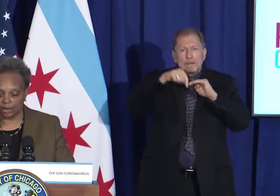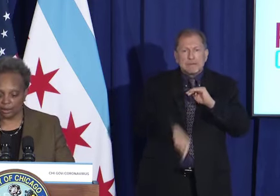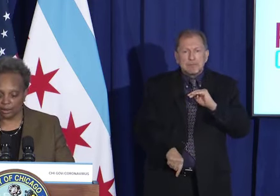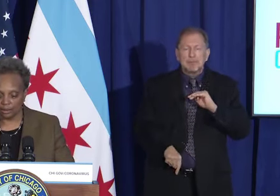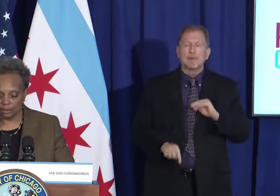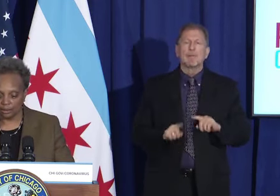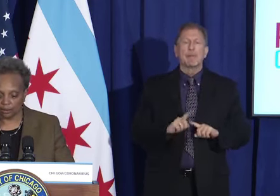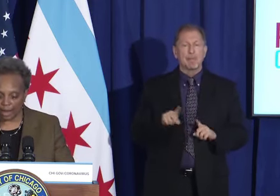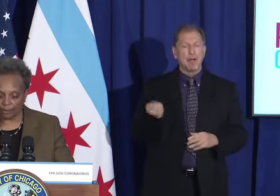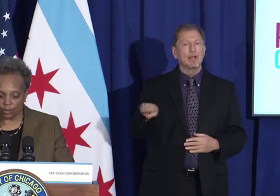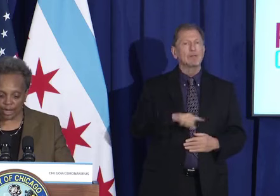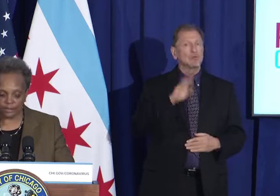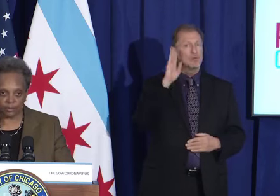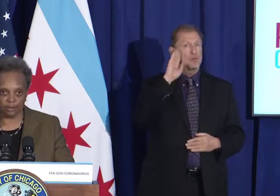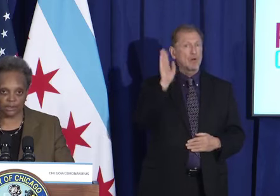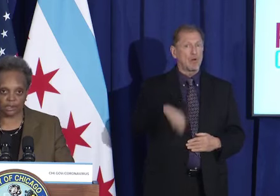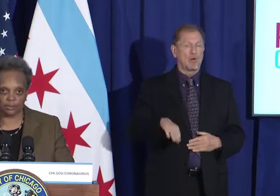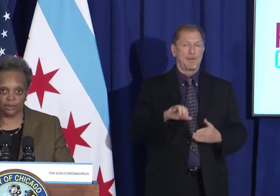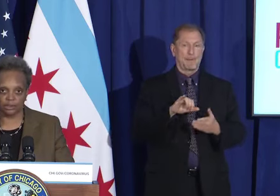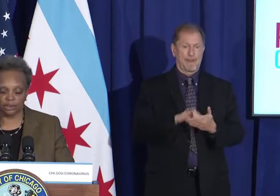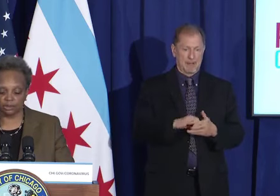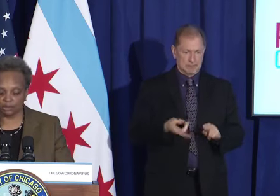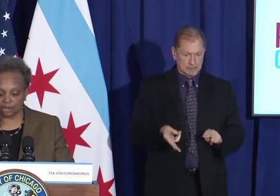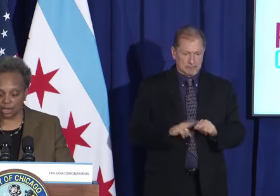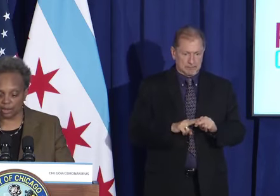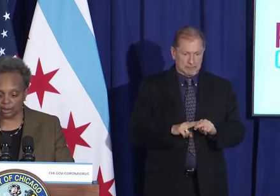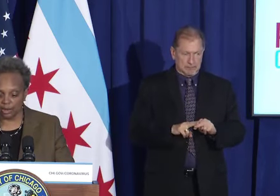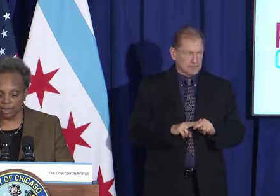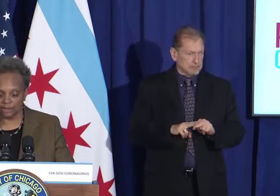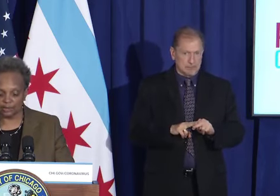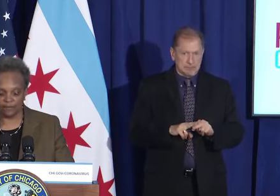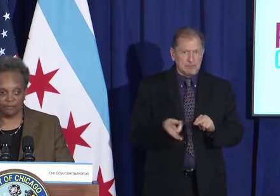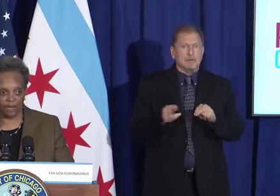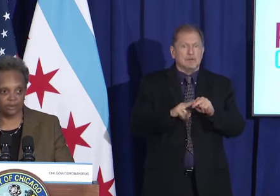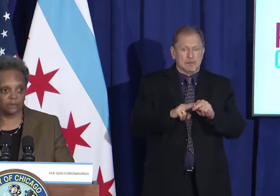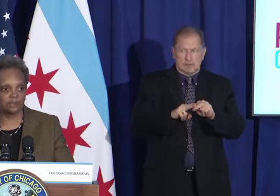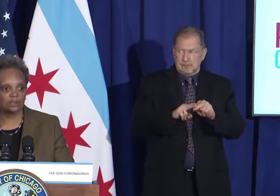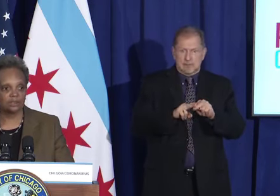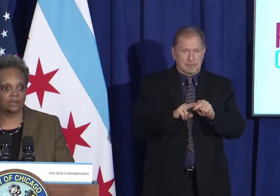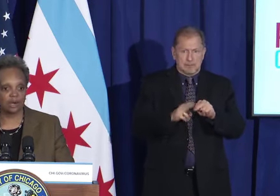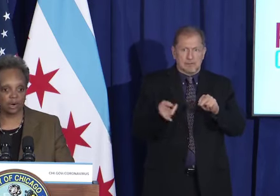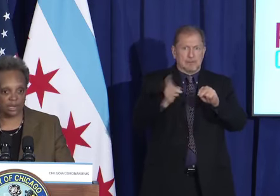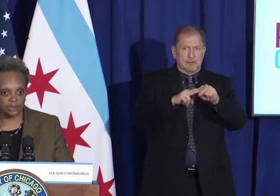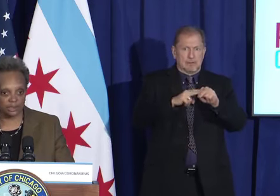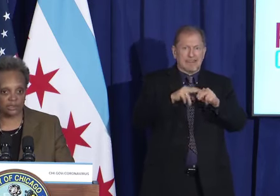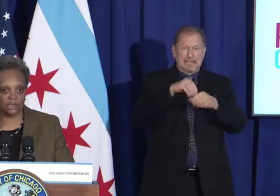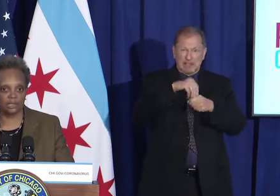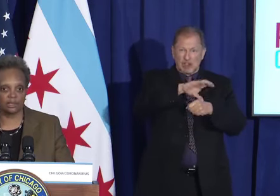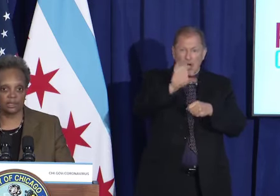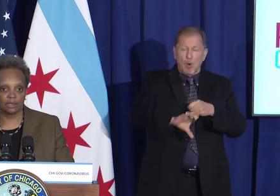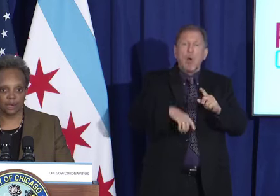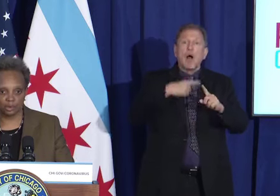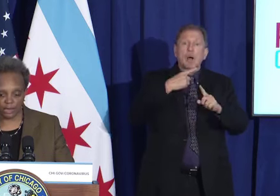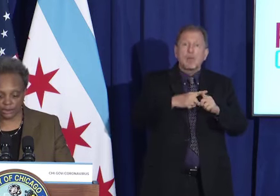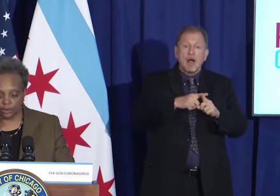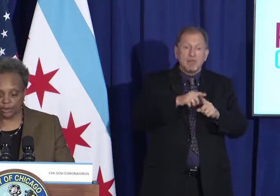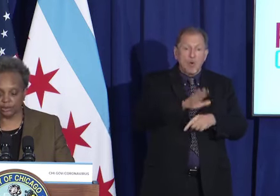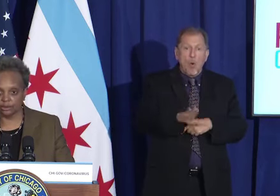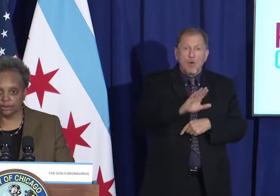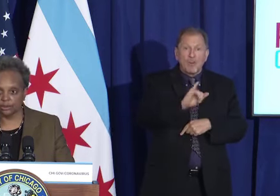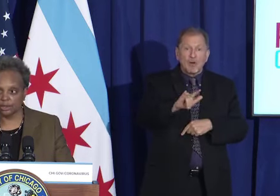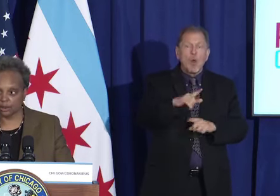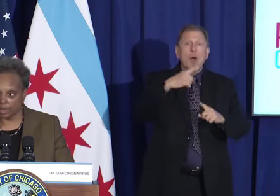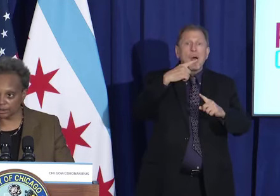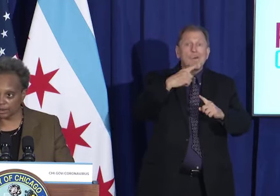all aware, the rapid rise that we've been experiencing here in Chicago is being felt across our state, across our